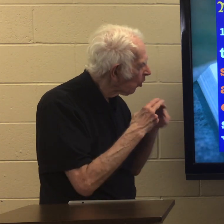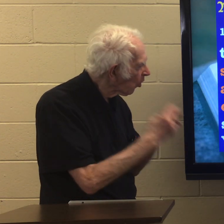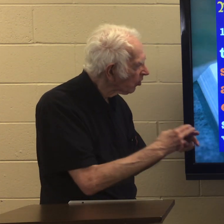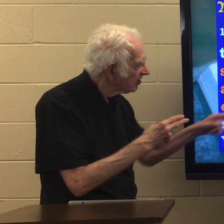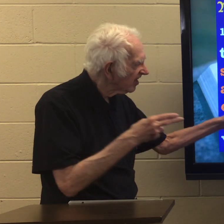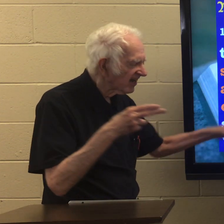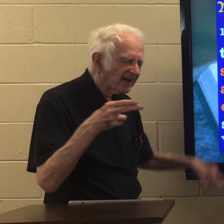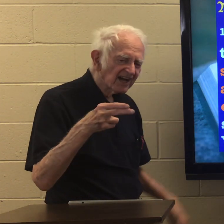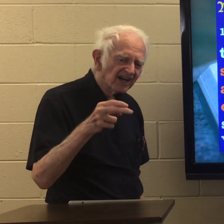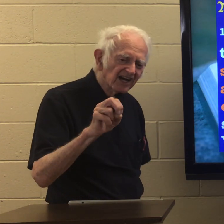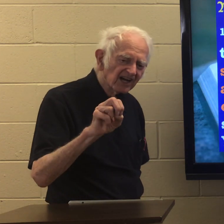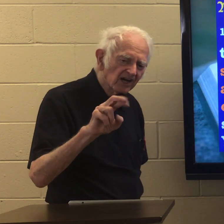Herodians.